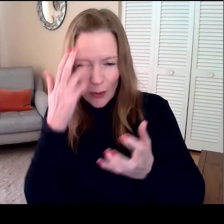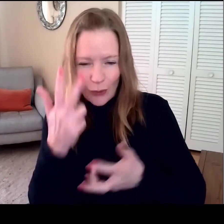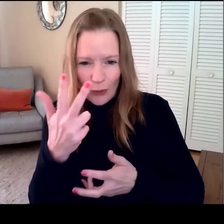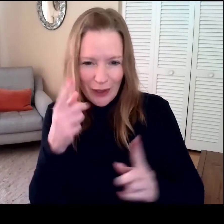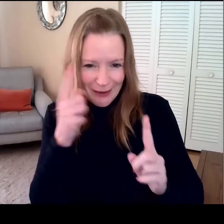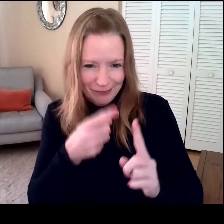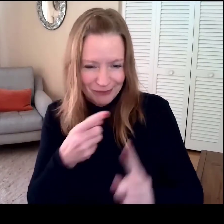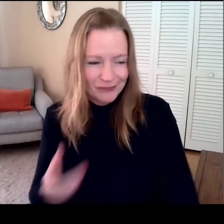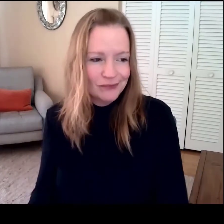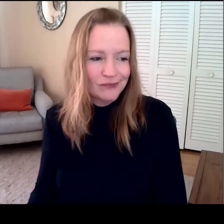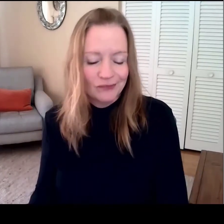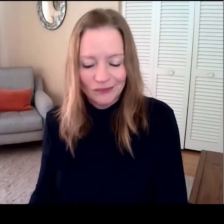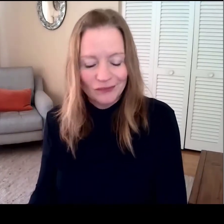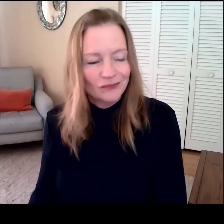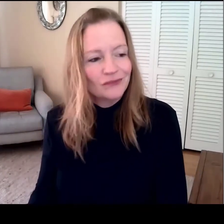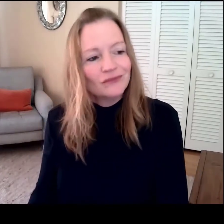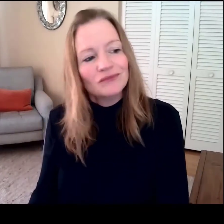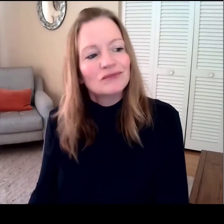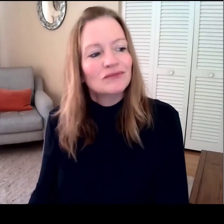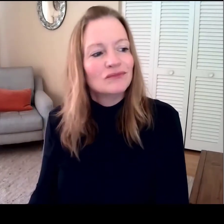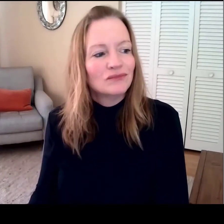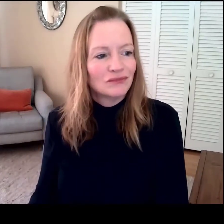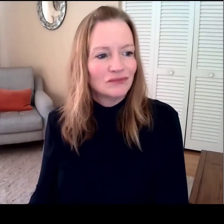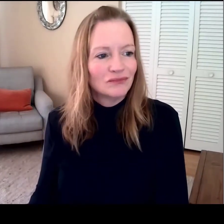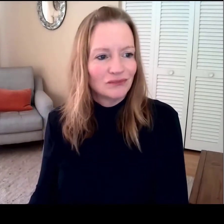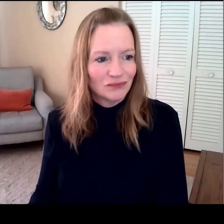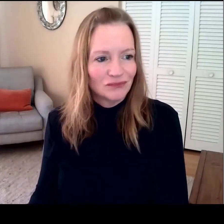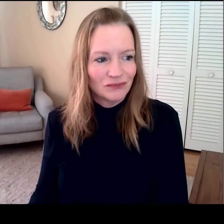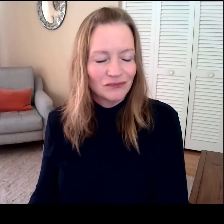We had three research goals in mind.